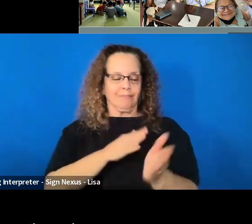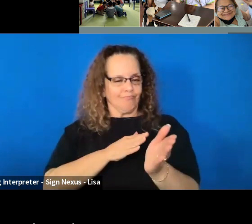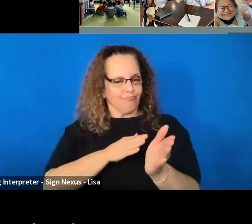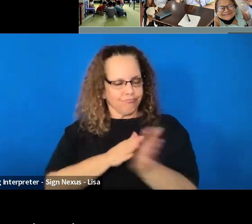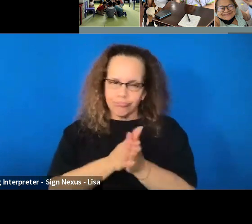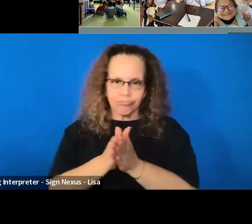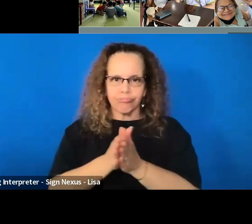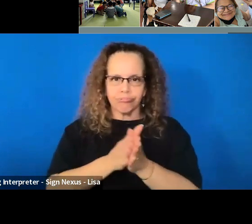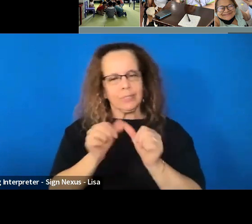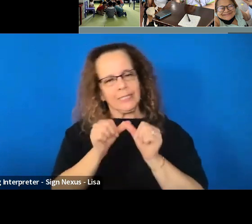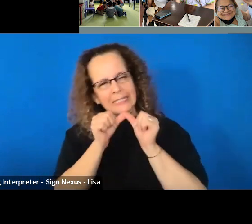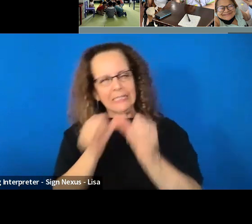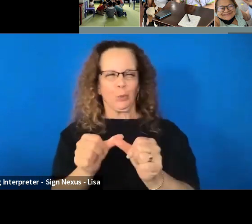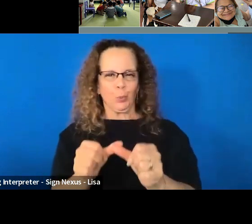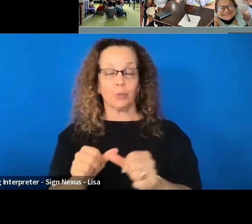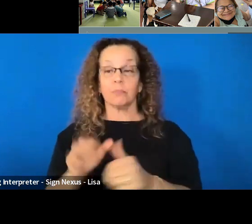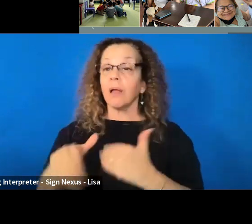going. Next slide.